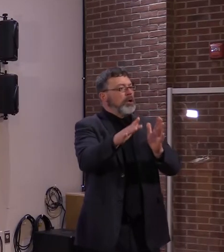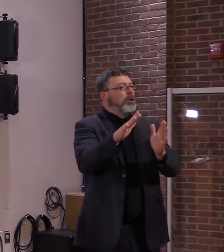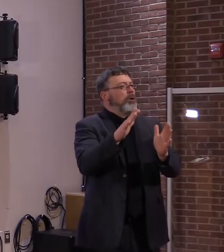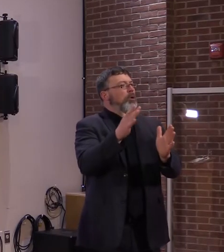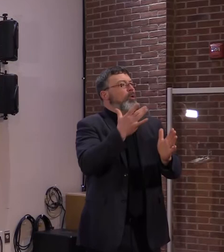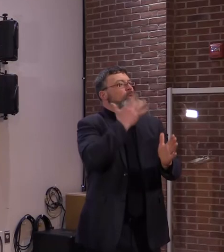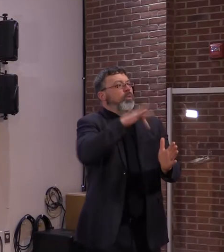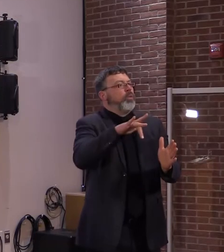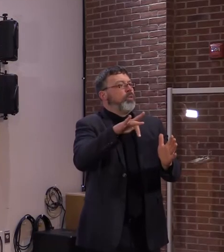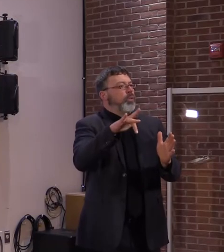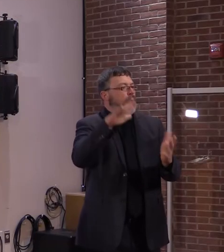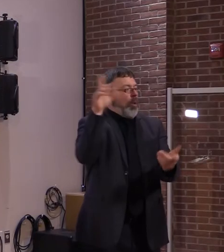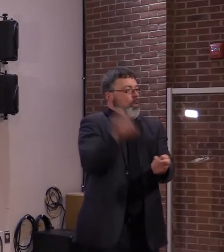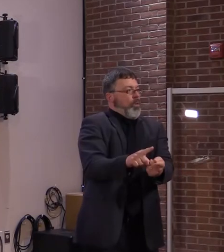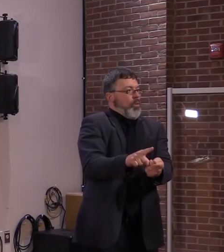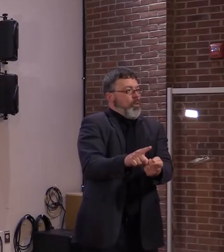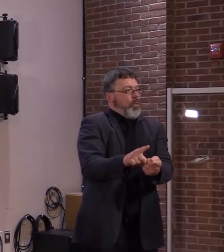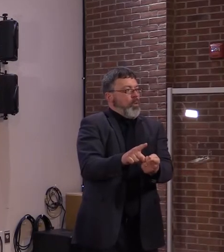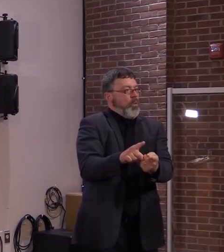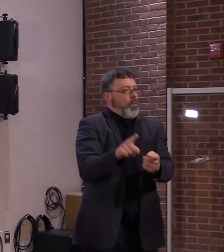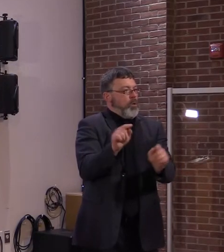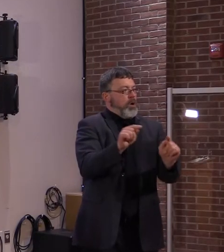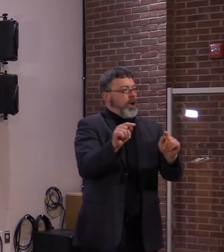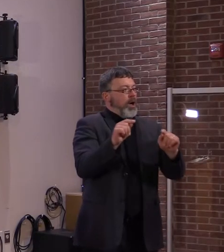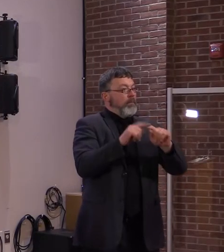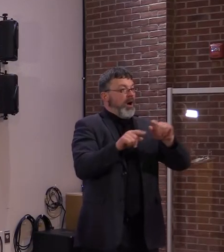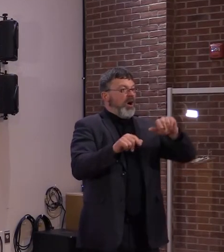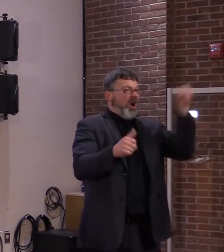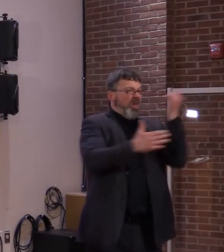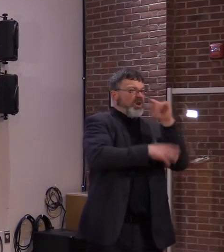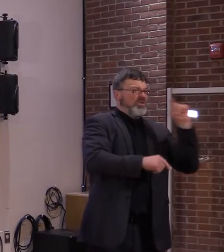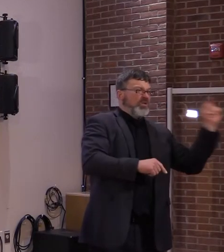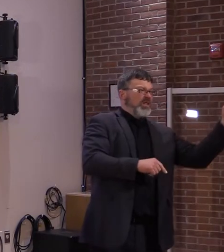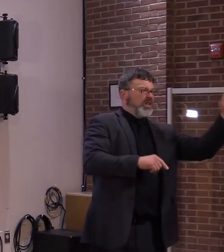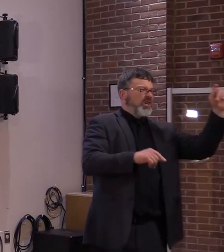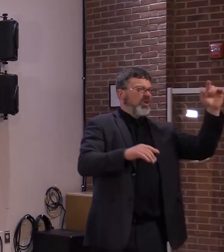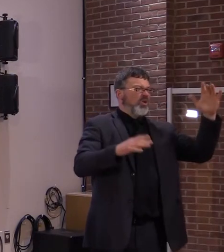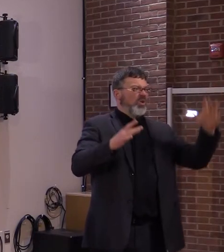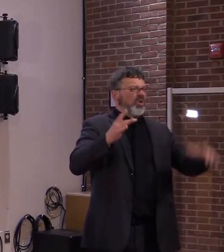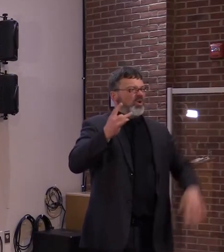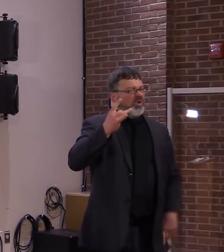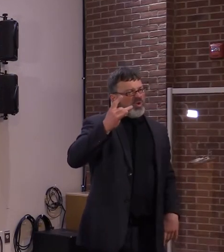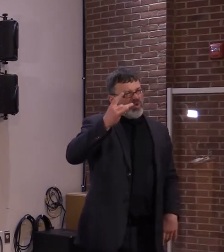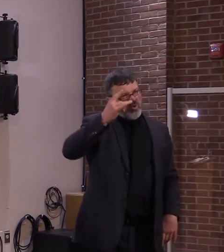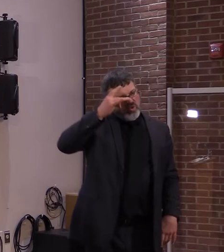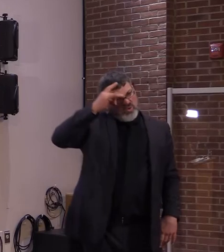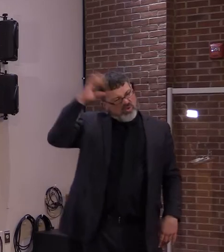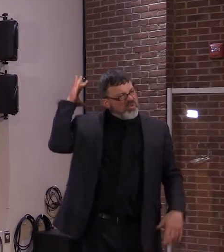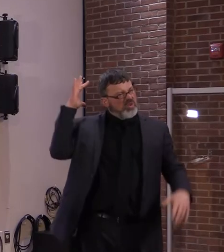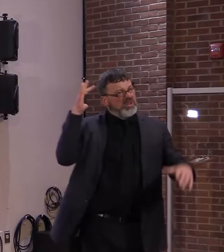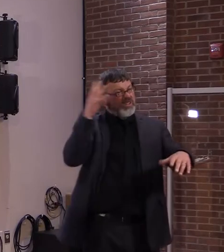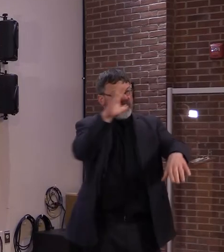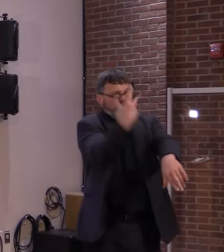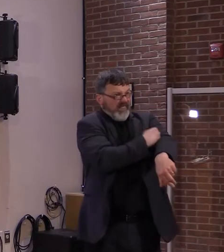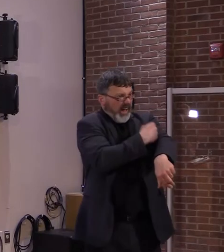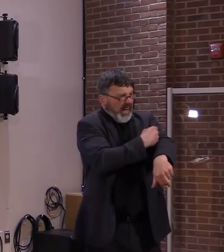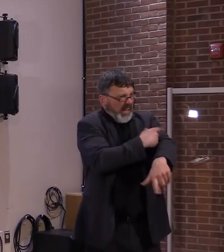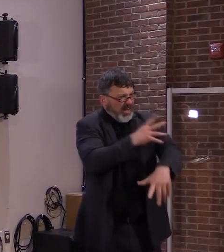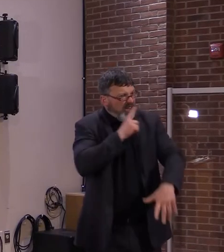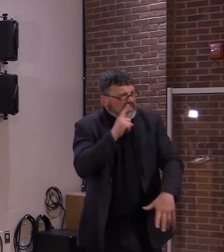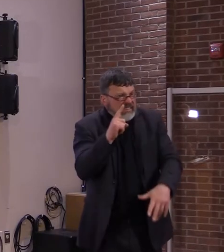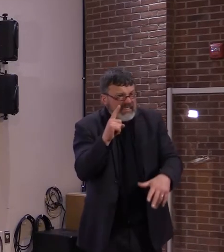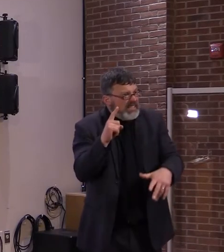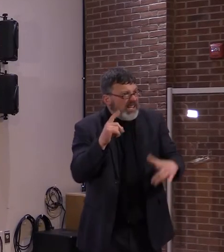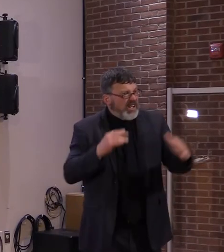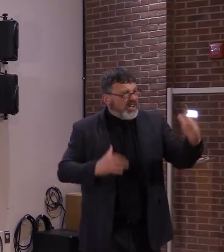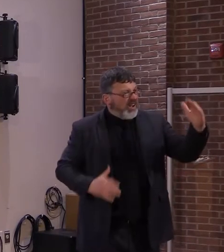amounts, that it's going to take a long time for those parts of the world to catch up. And it's great that President Biden has